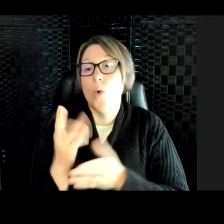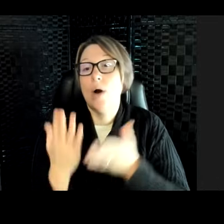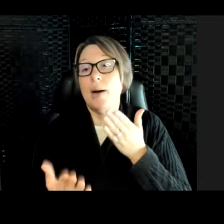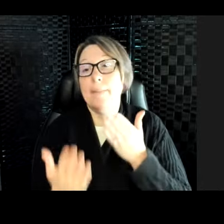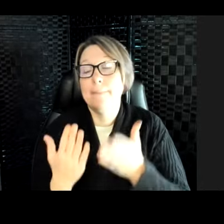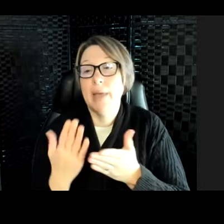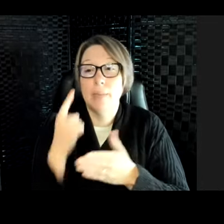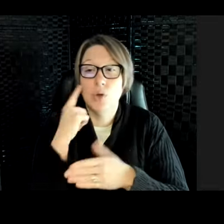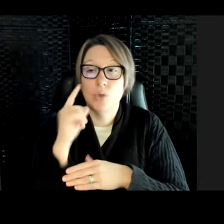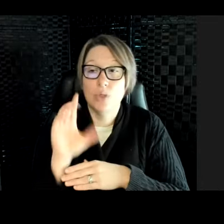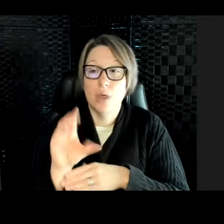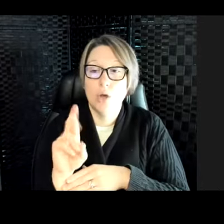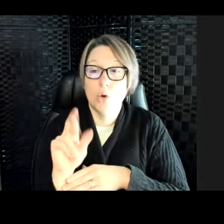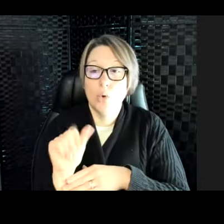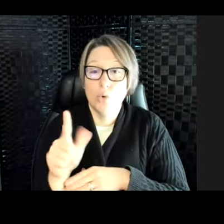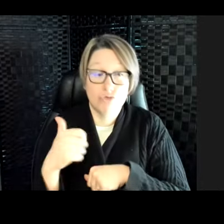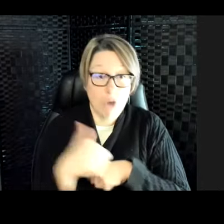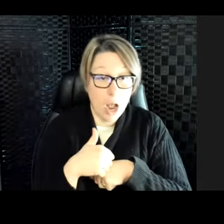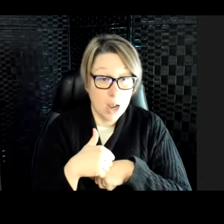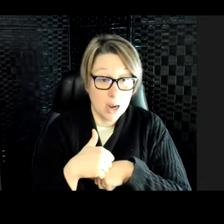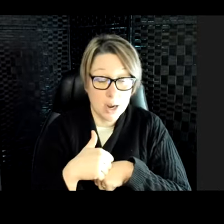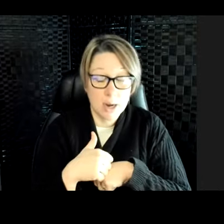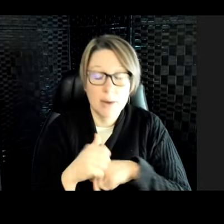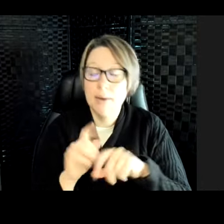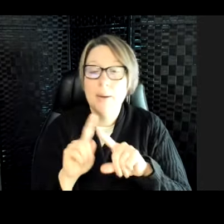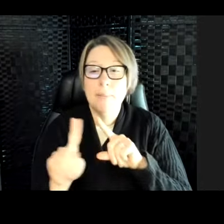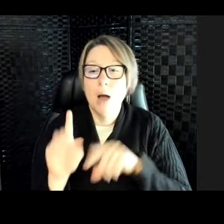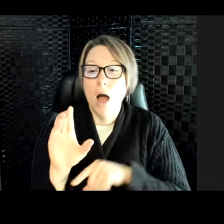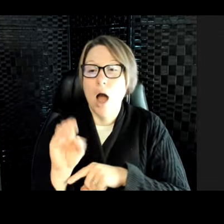is a rock. But coral is actually an animal.